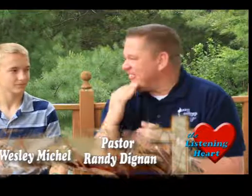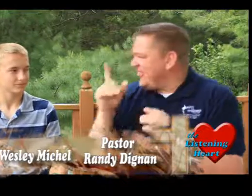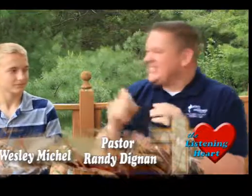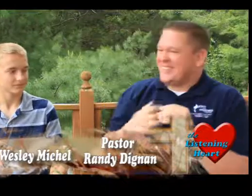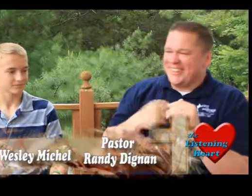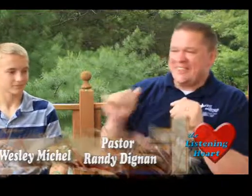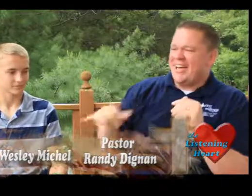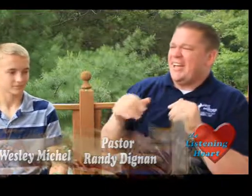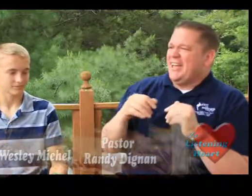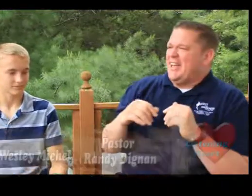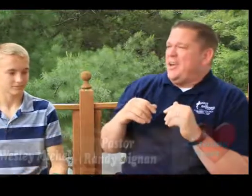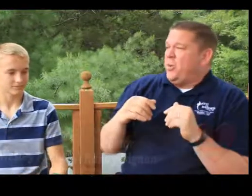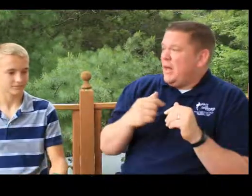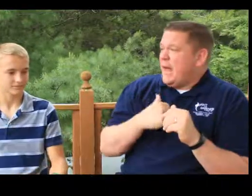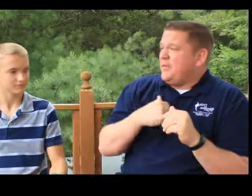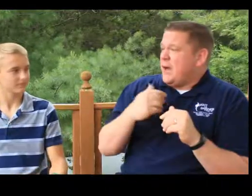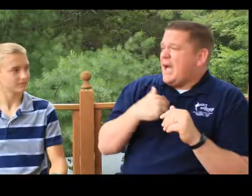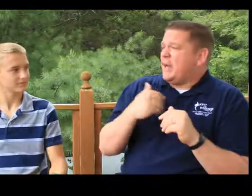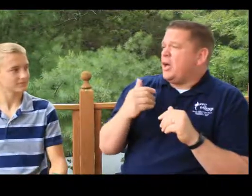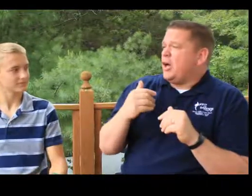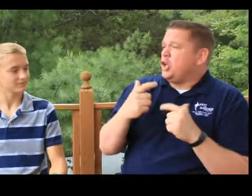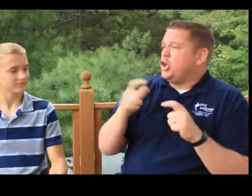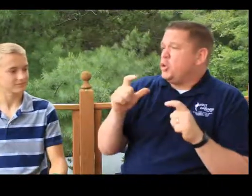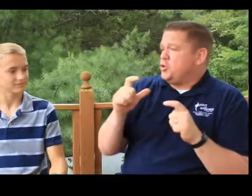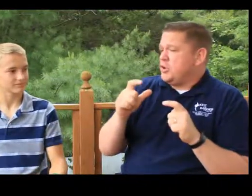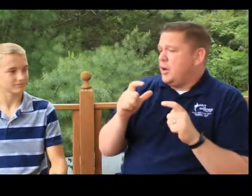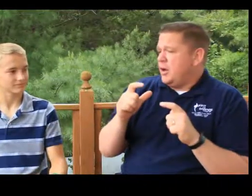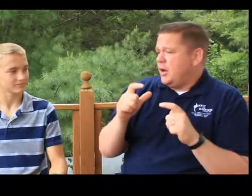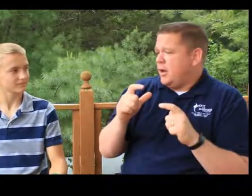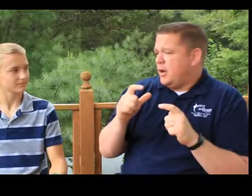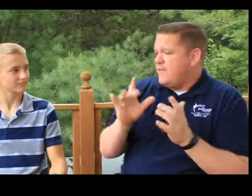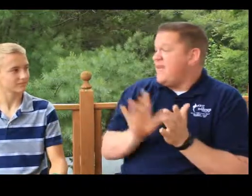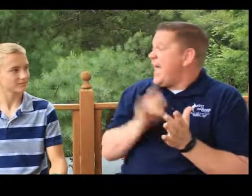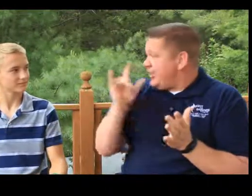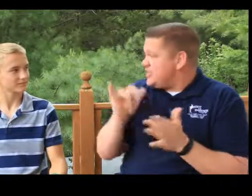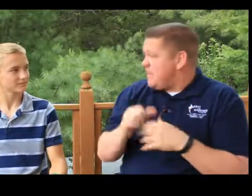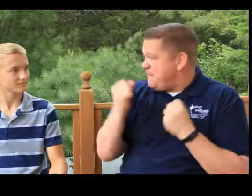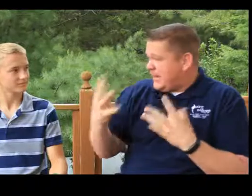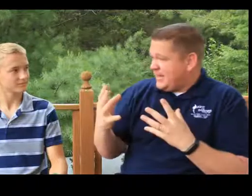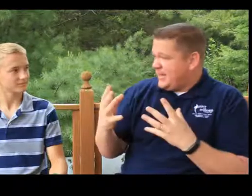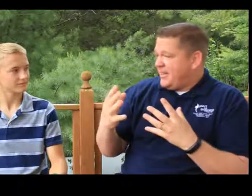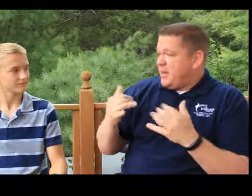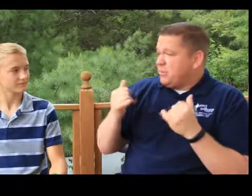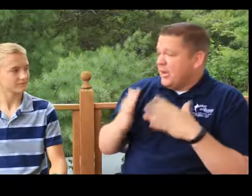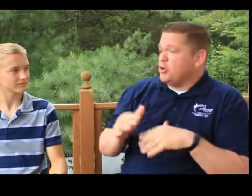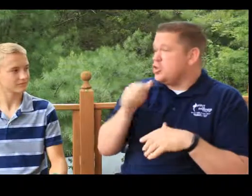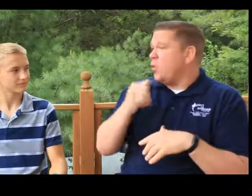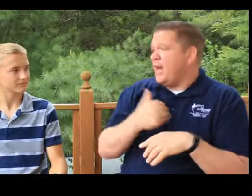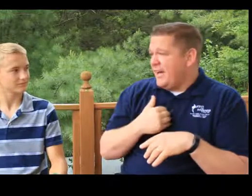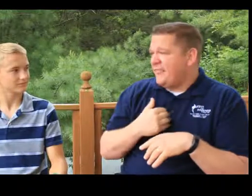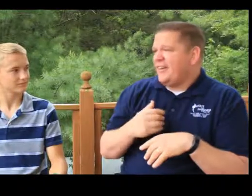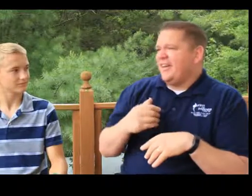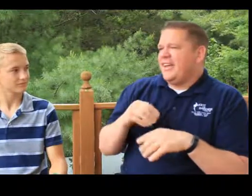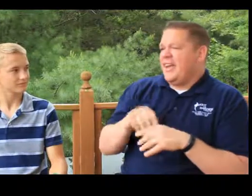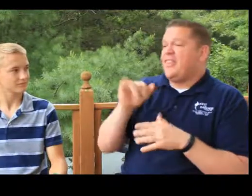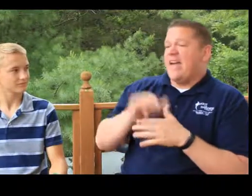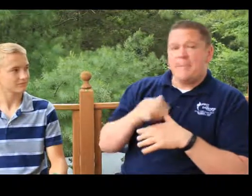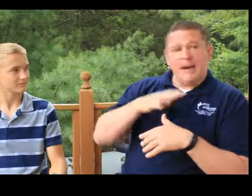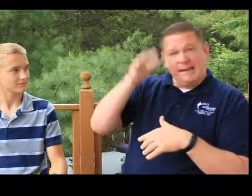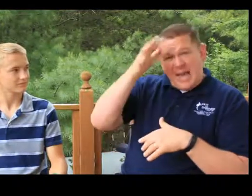Good question. I love that. Well, I had a huge advantage that many players don't have in that my dad